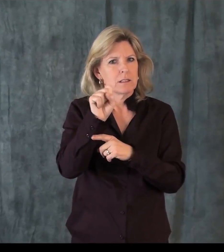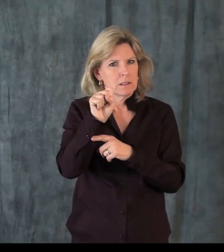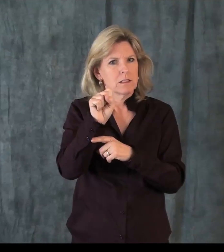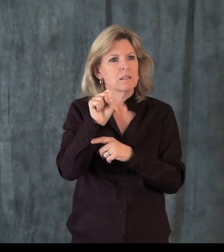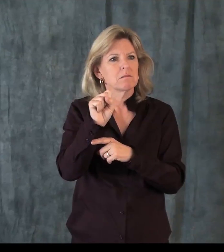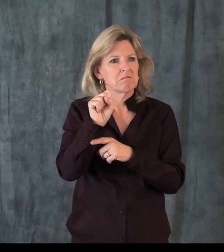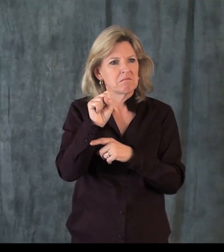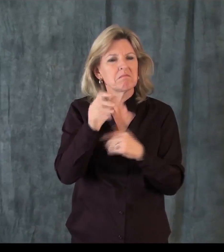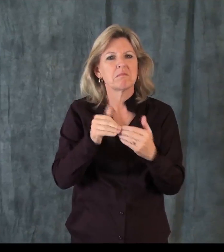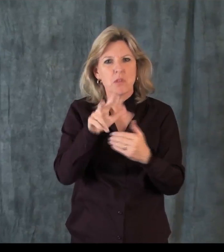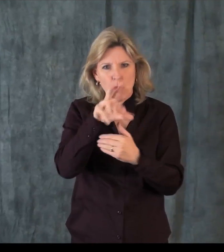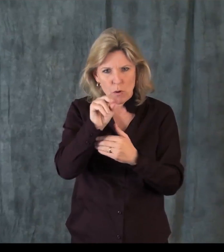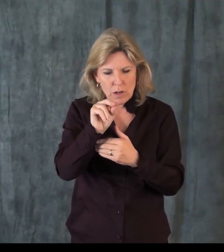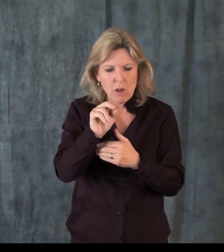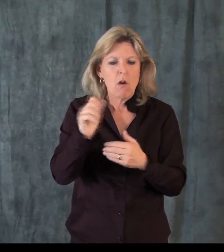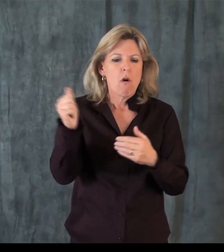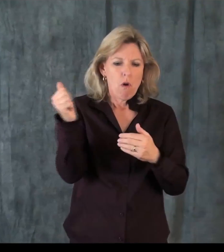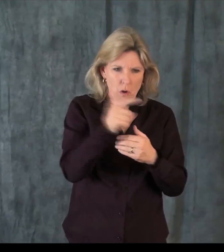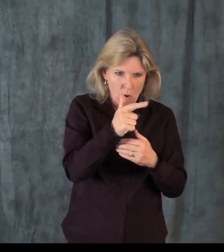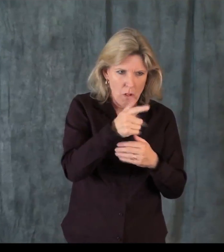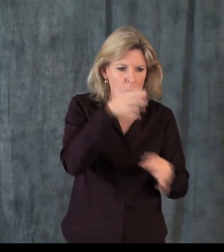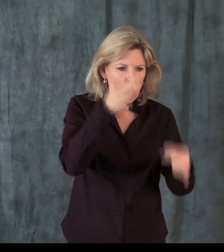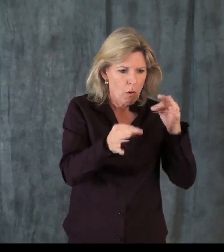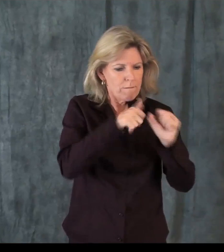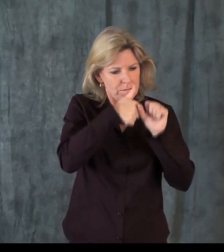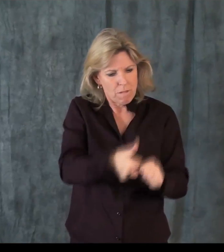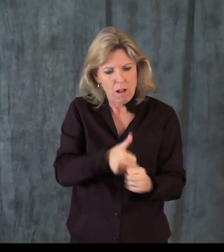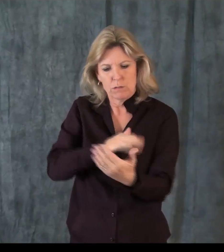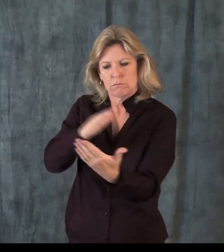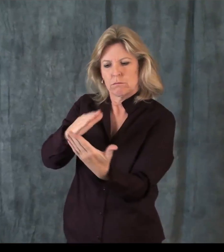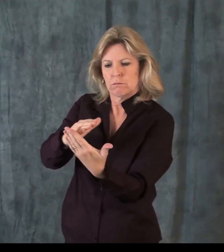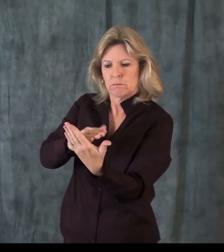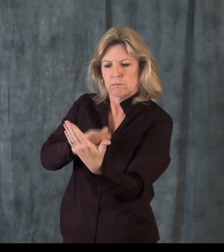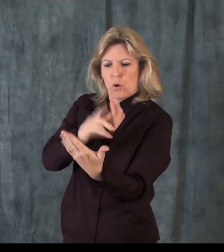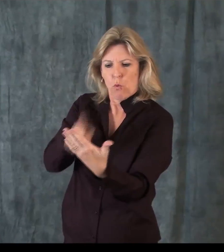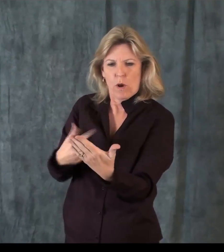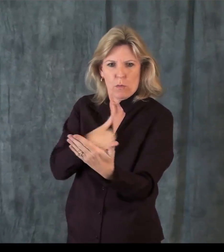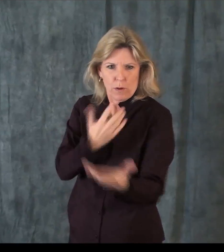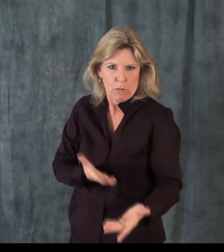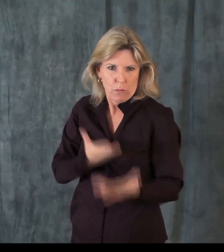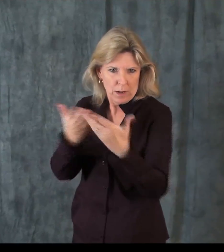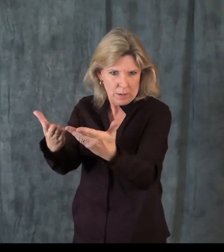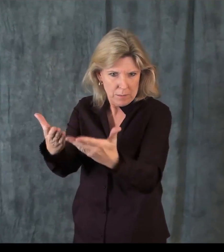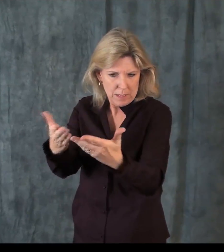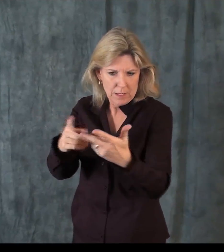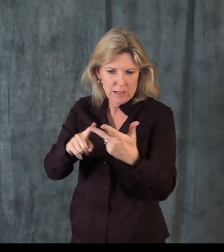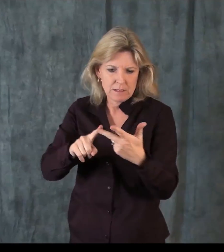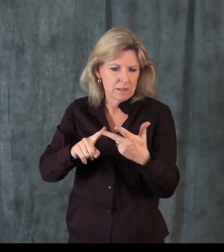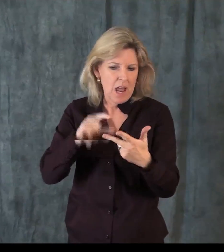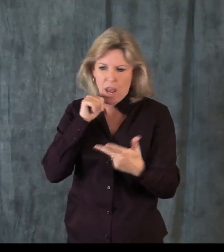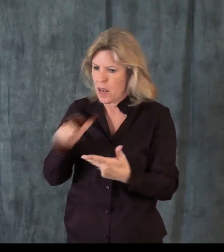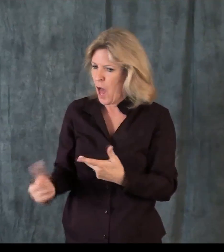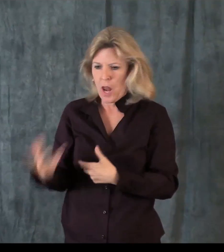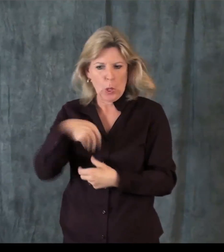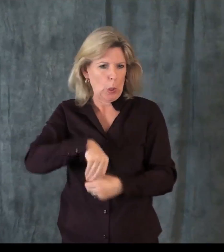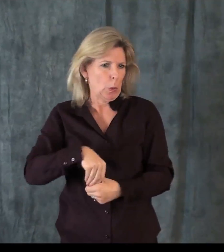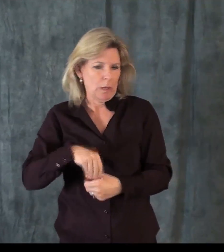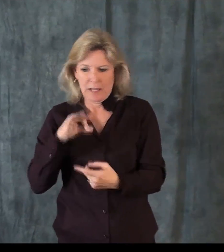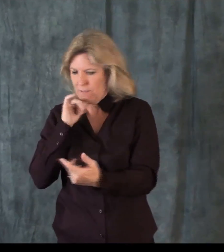program. We are looking at different events. We've actually got 30 different events that we've been able to record, and we have